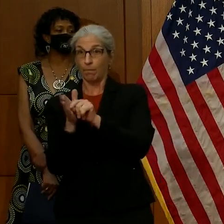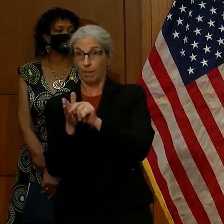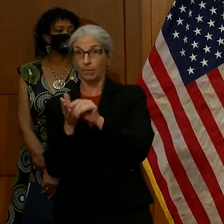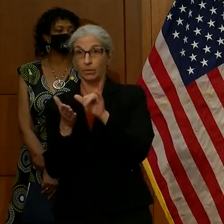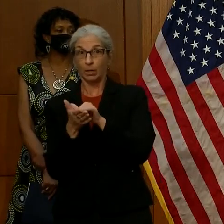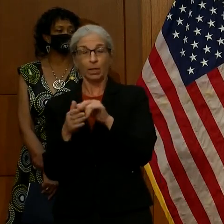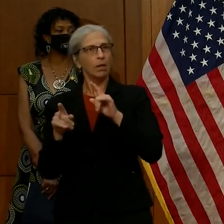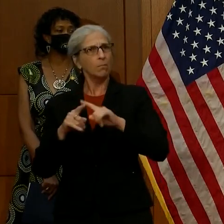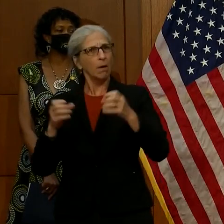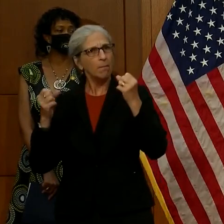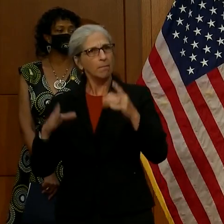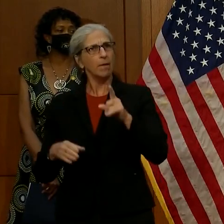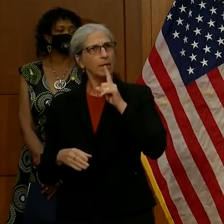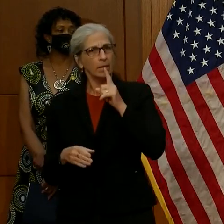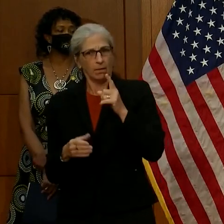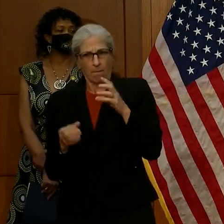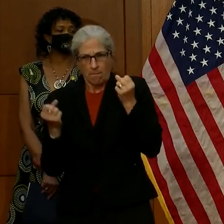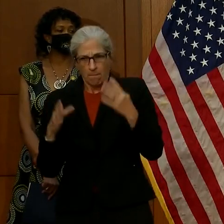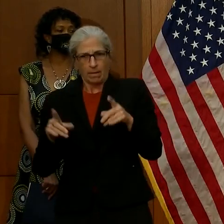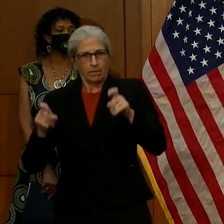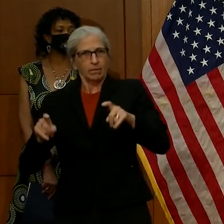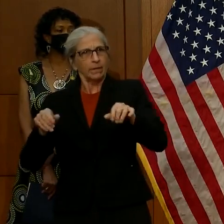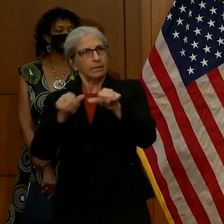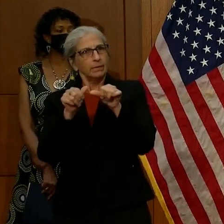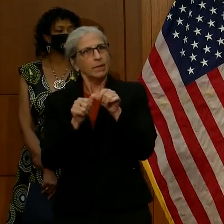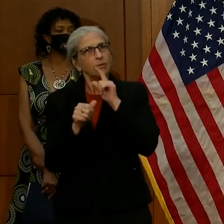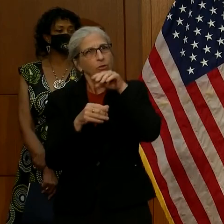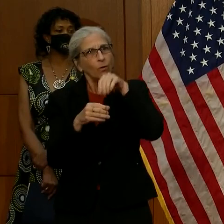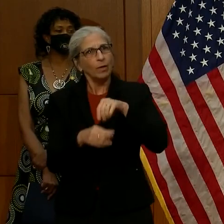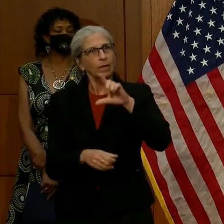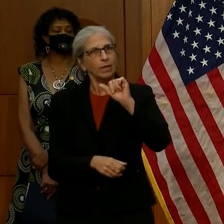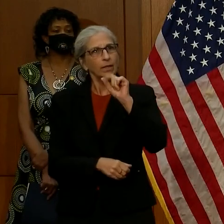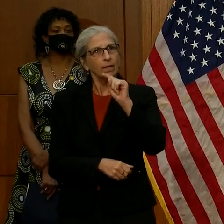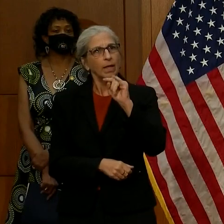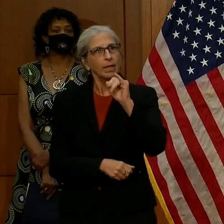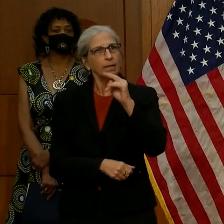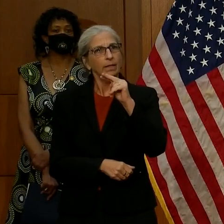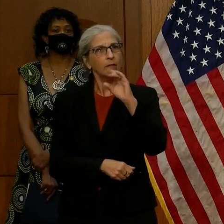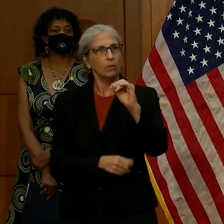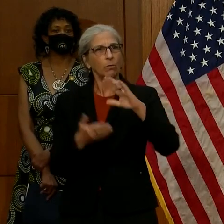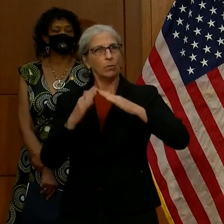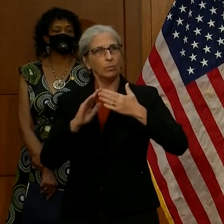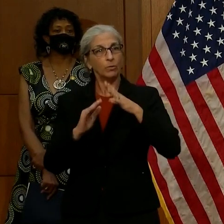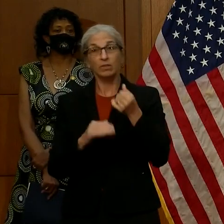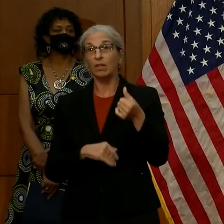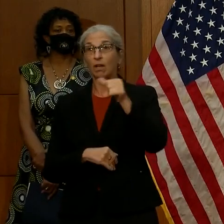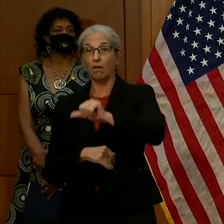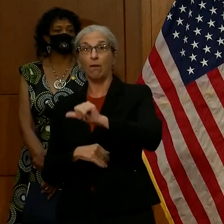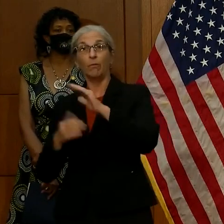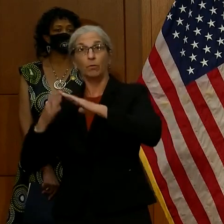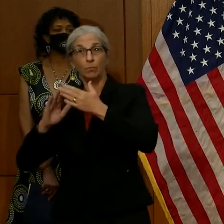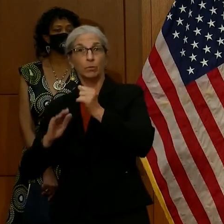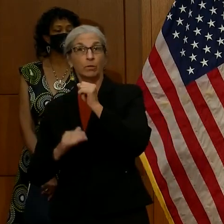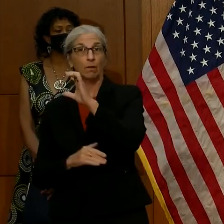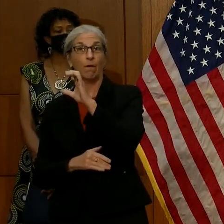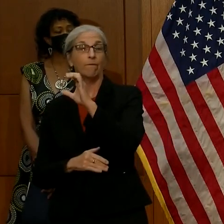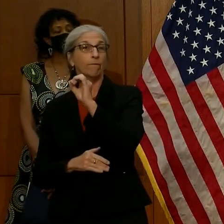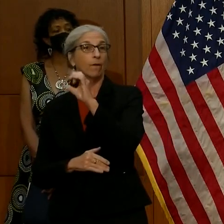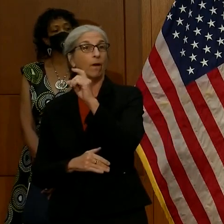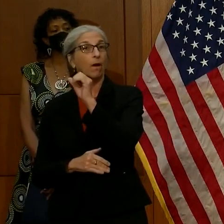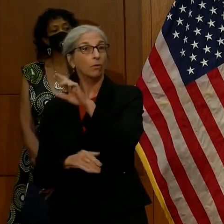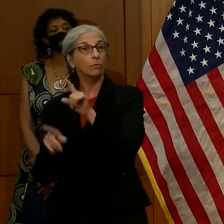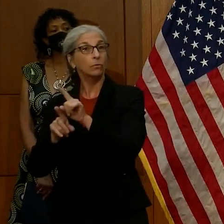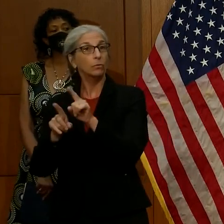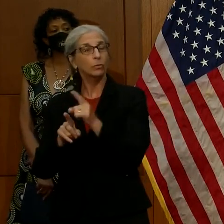of those are in our Latino communities and also other communities of color. And so we're really, you know, working from a lot of different